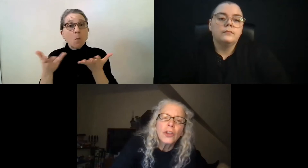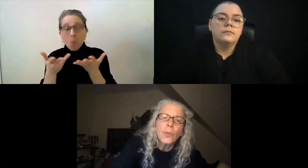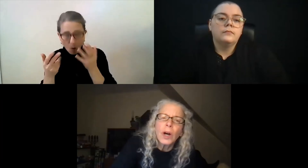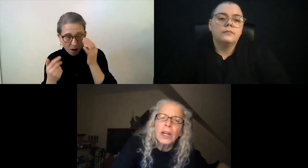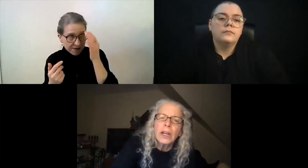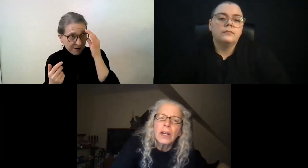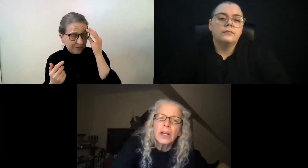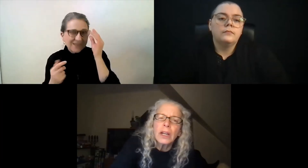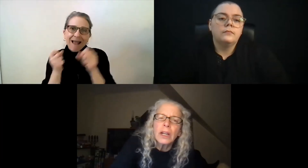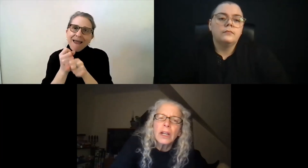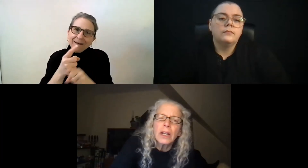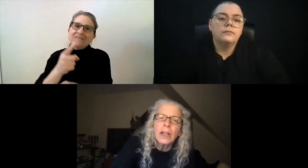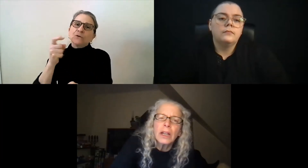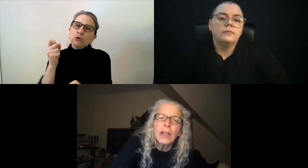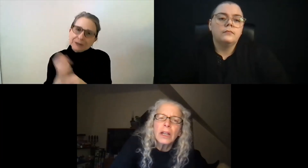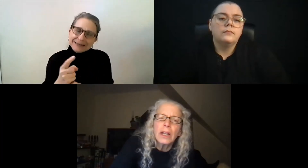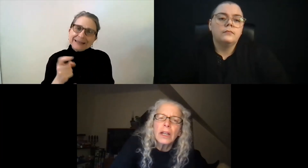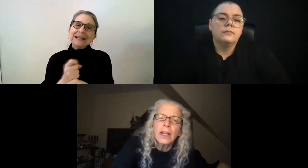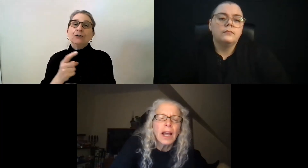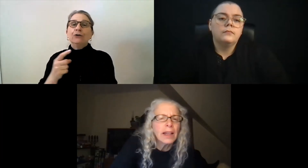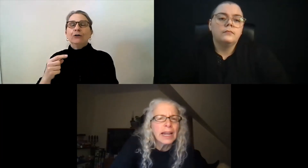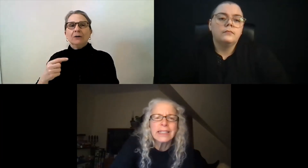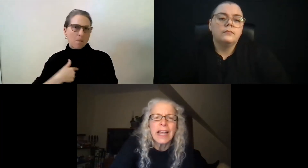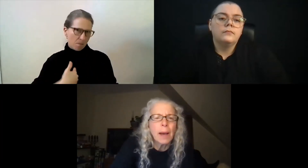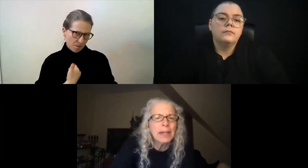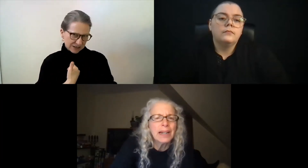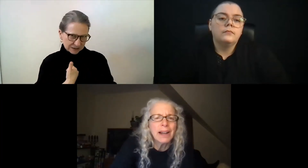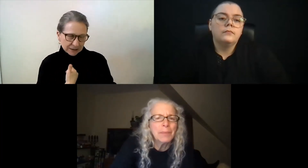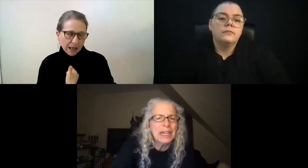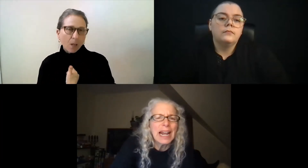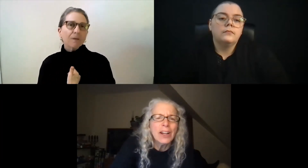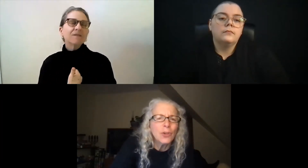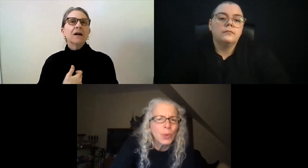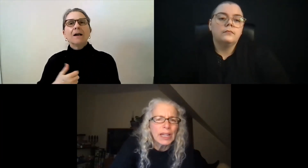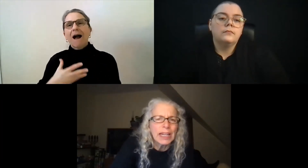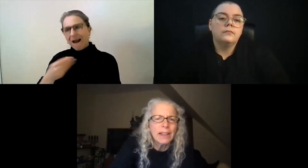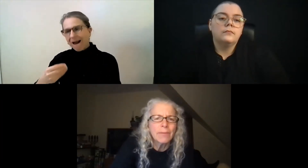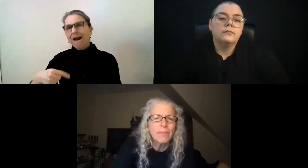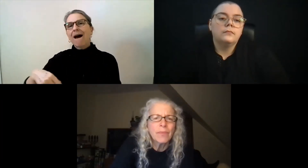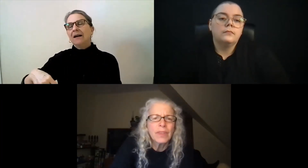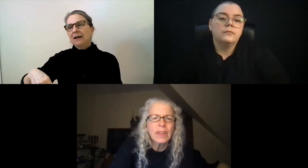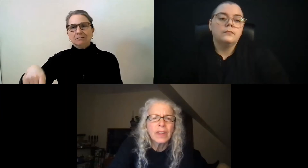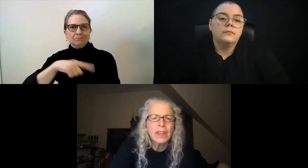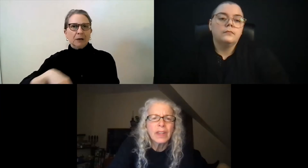Another one that has happened, I mean, annually,